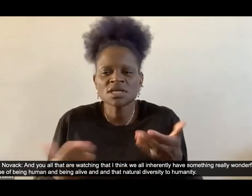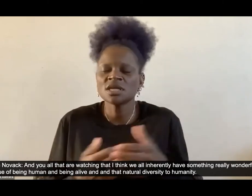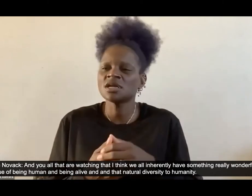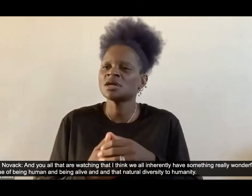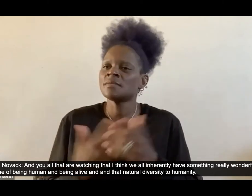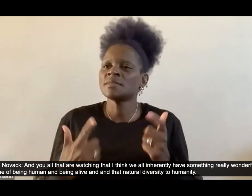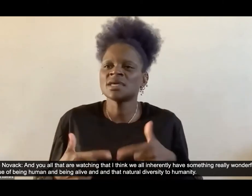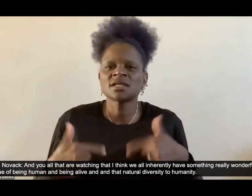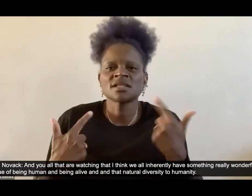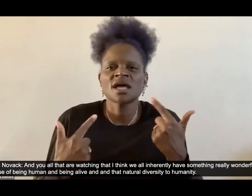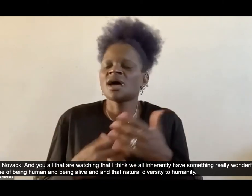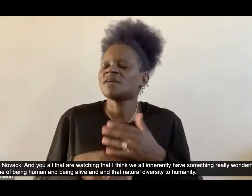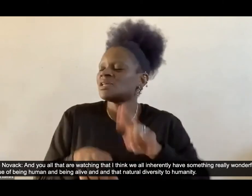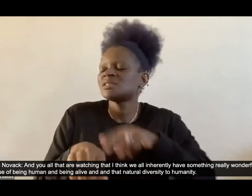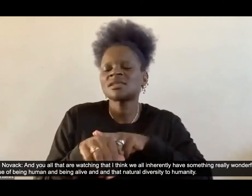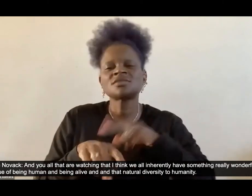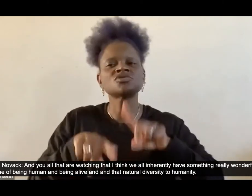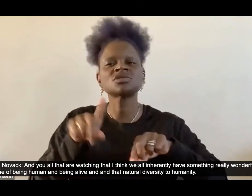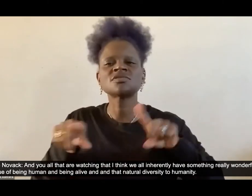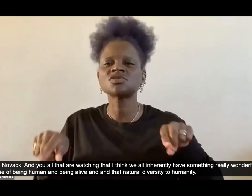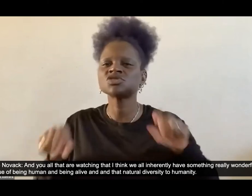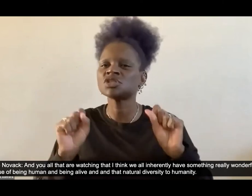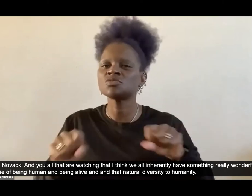diversity um to humanity